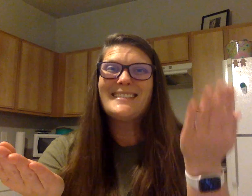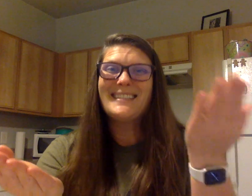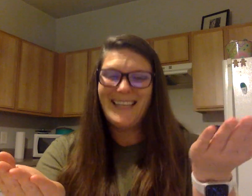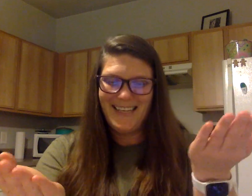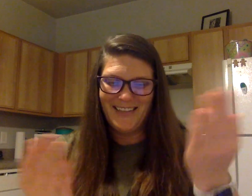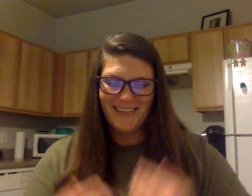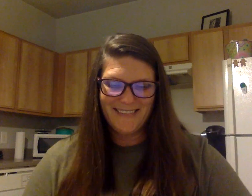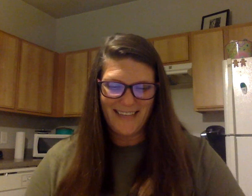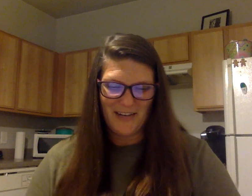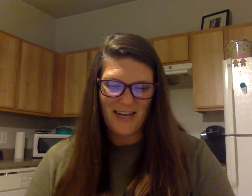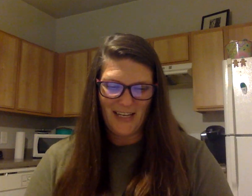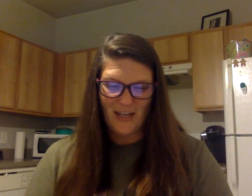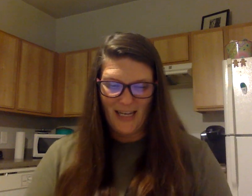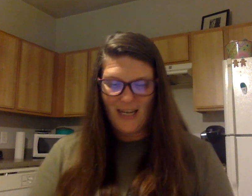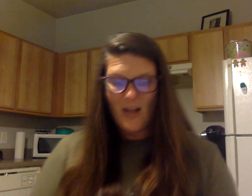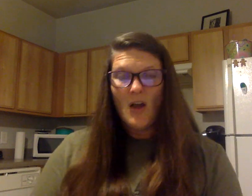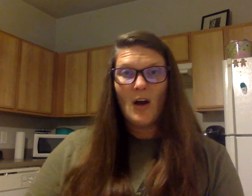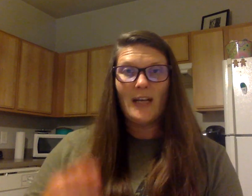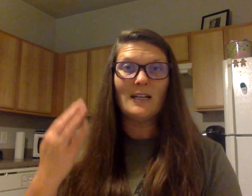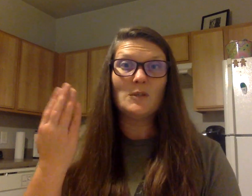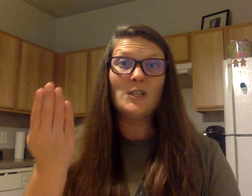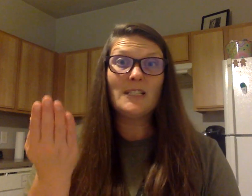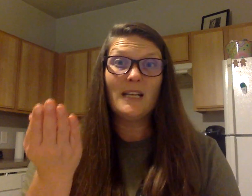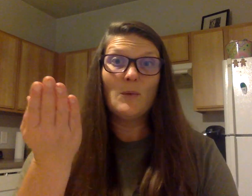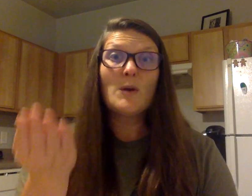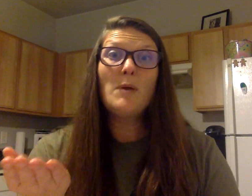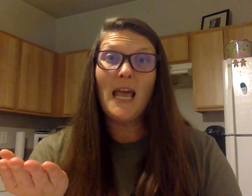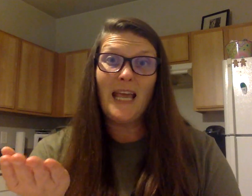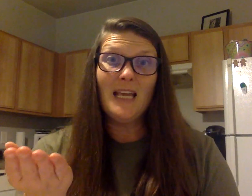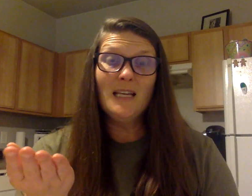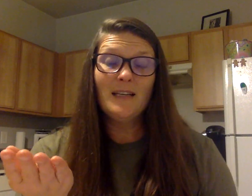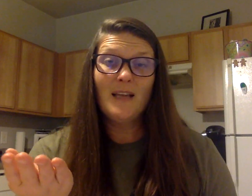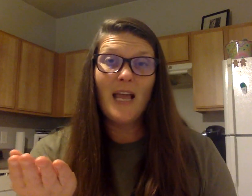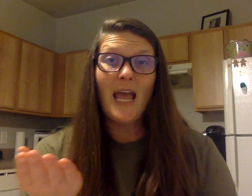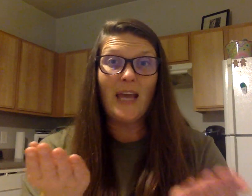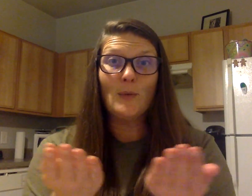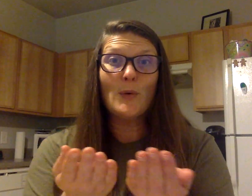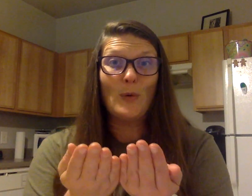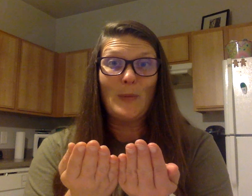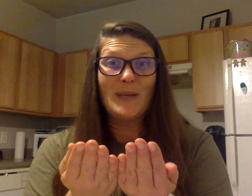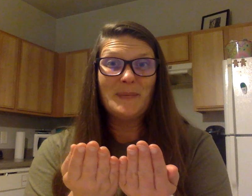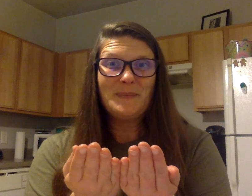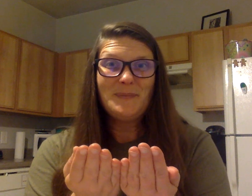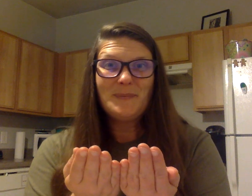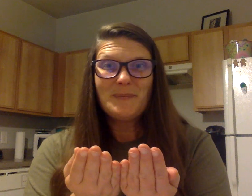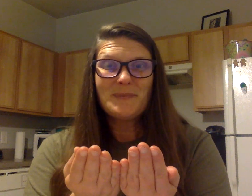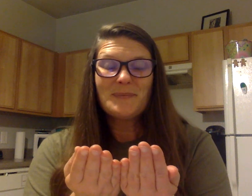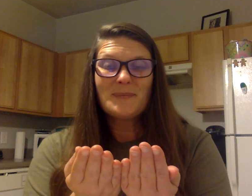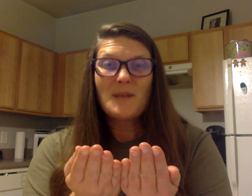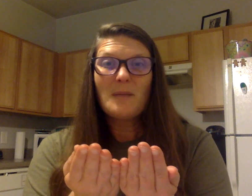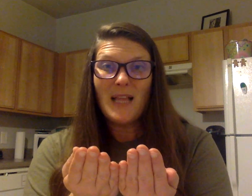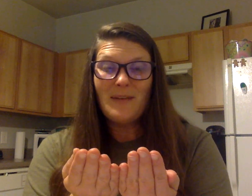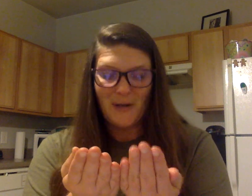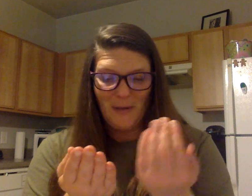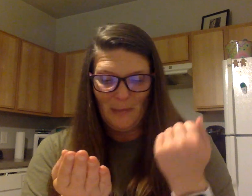Anteater. Okay. Good. All right. I want you to say the word play. Add room. Playroom.